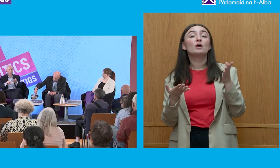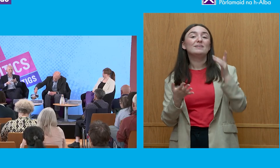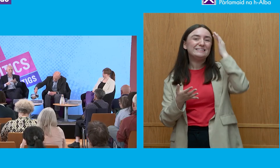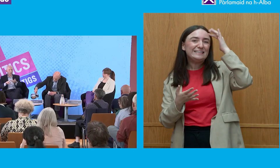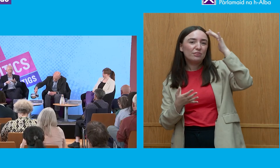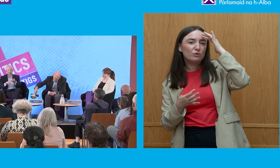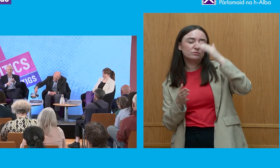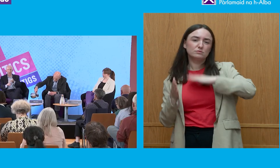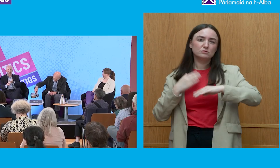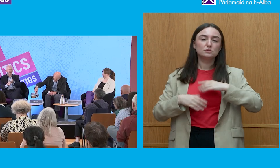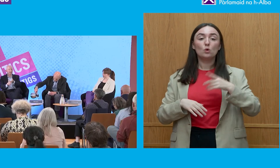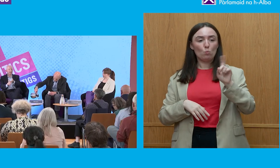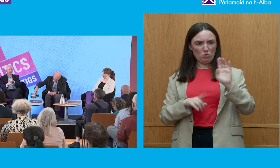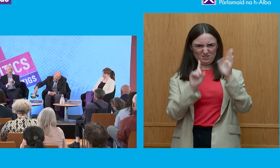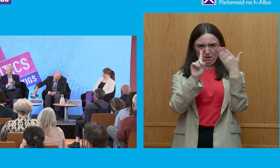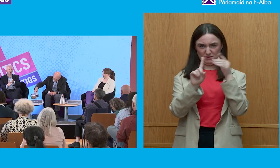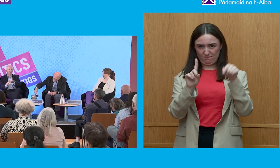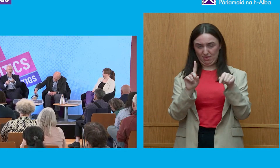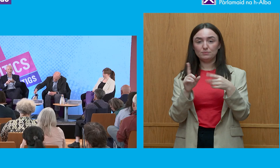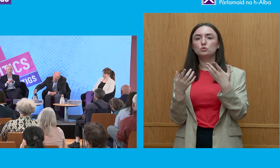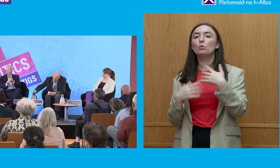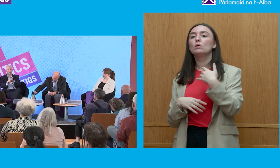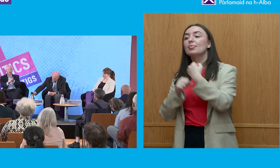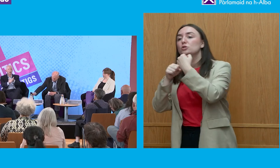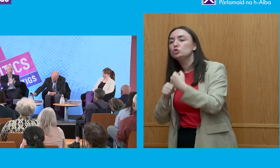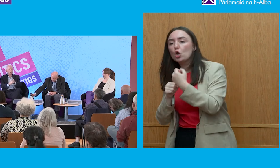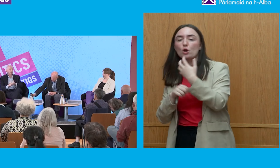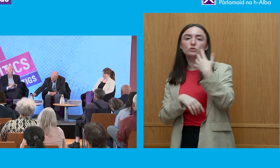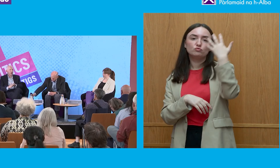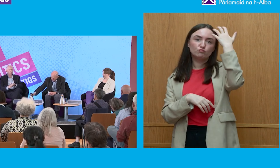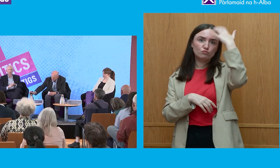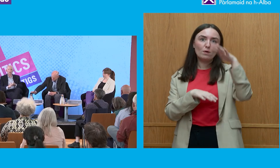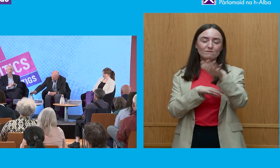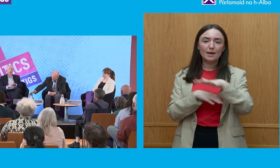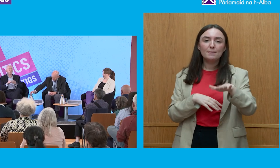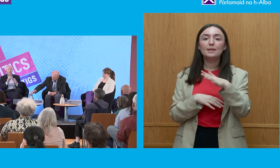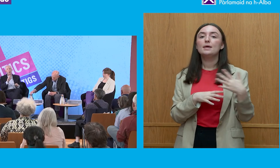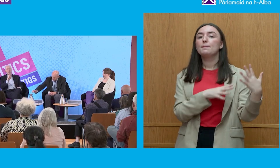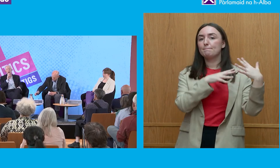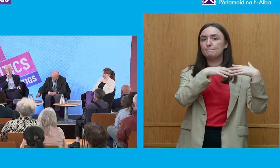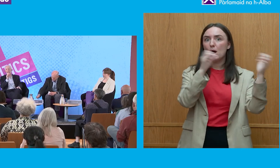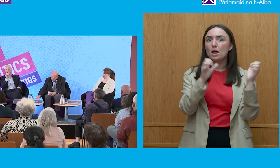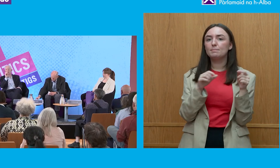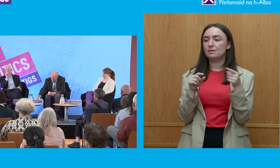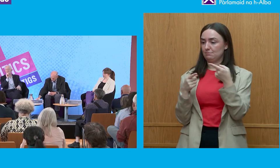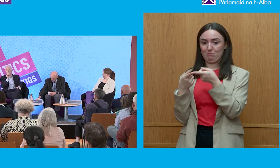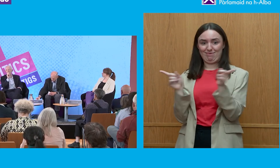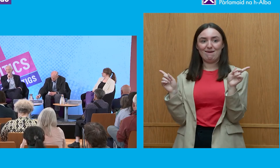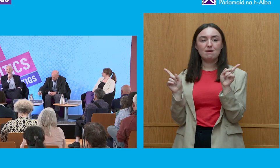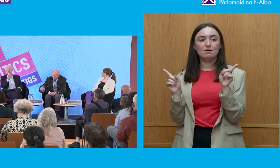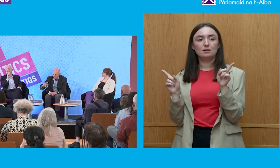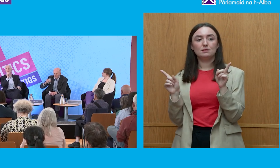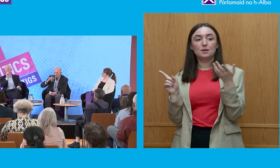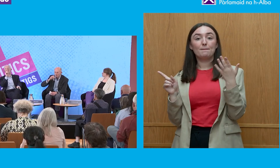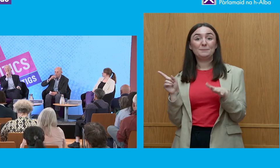described the church the royal family the um corporation the city of london uh parliament fundamentally what they did the trick they